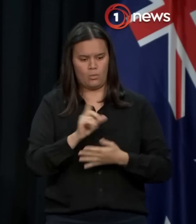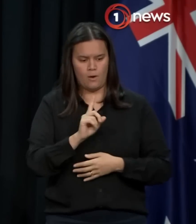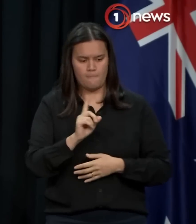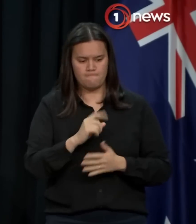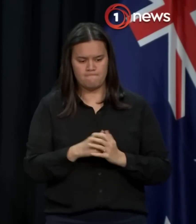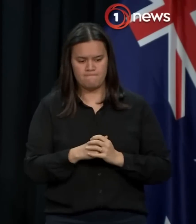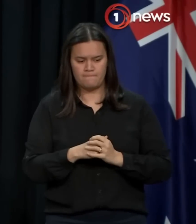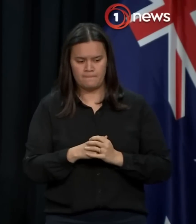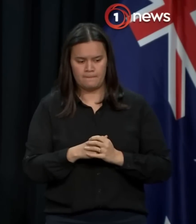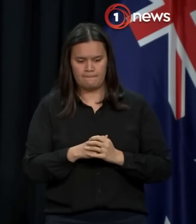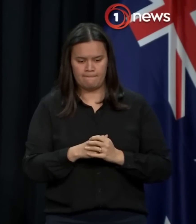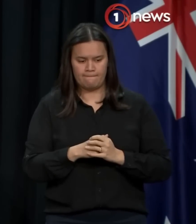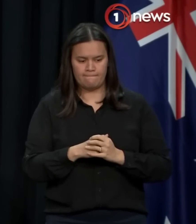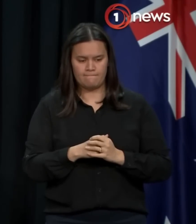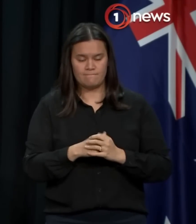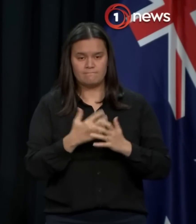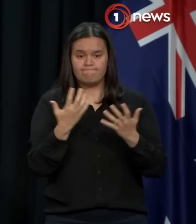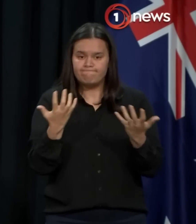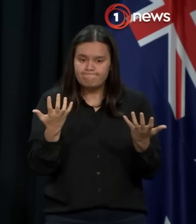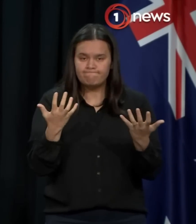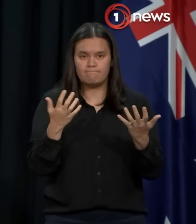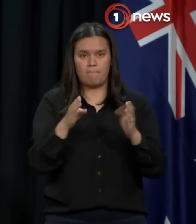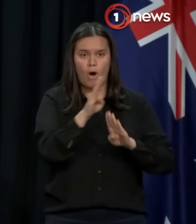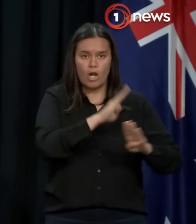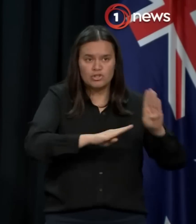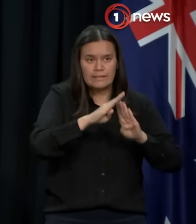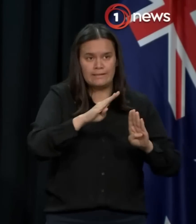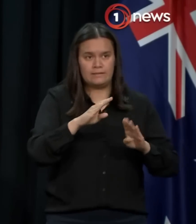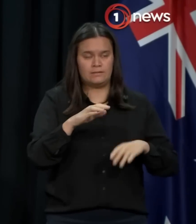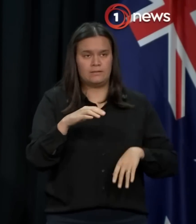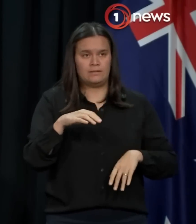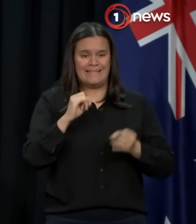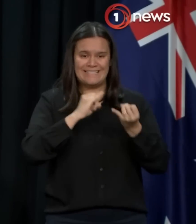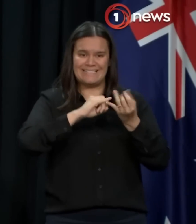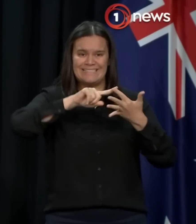The, well, biology, sex, gender. So,